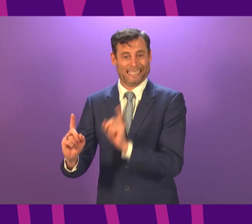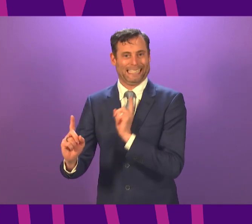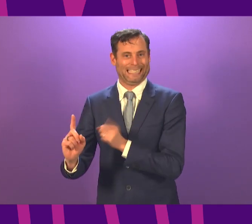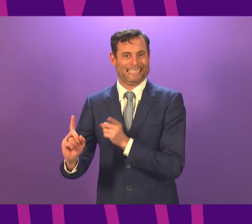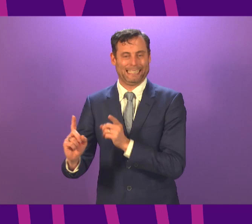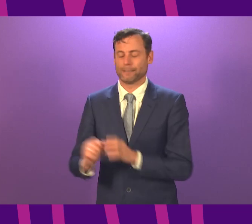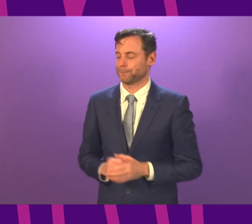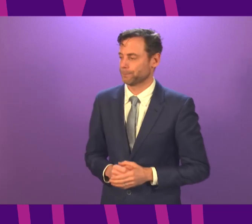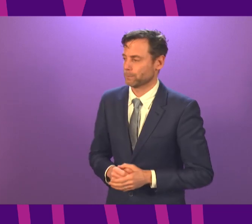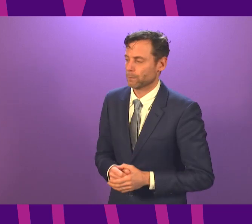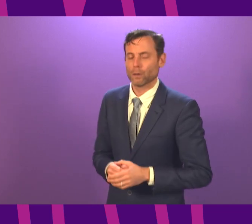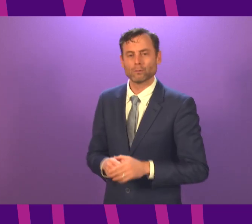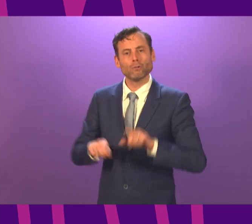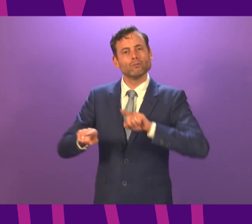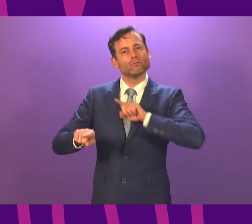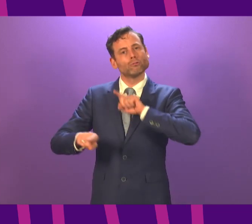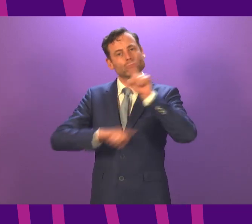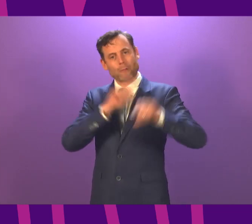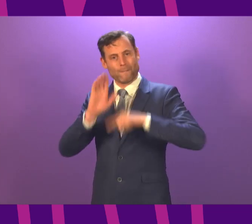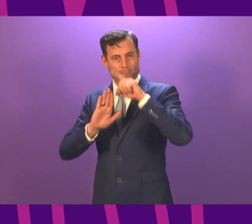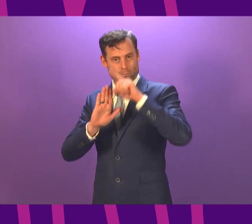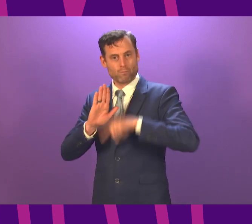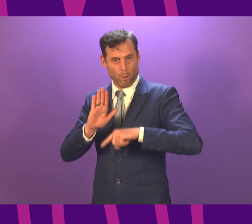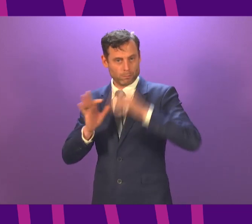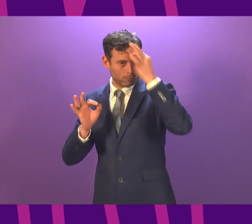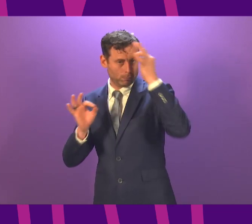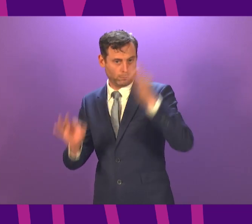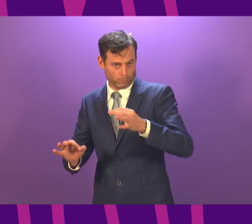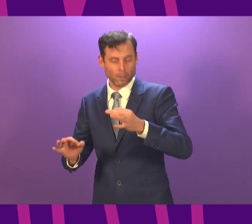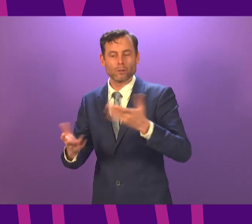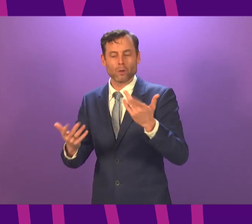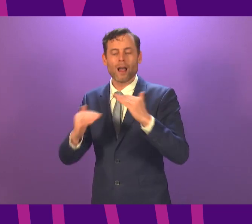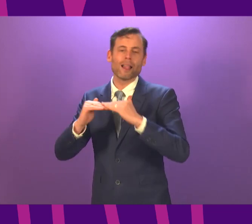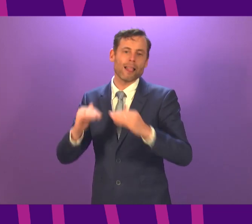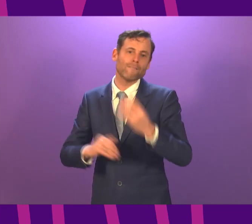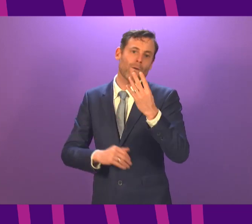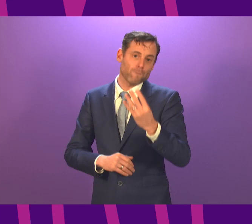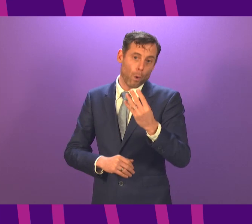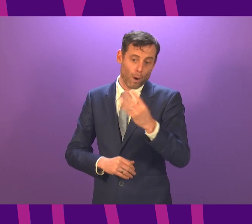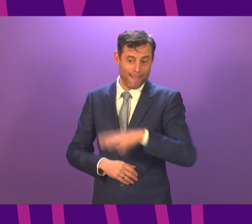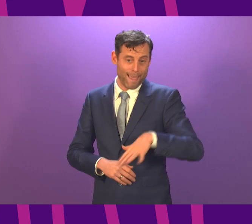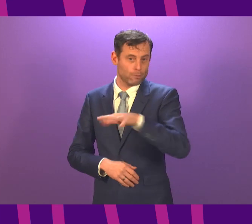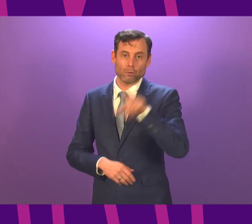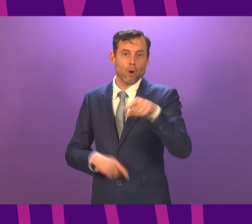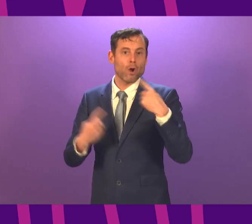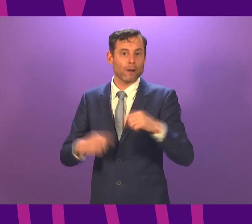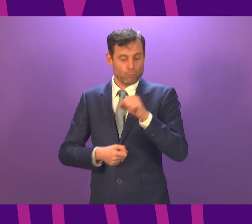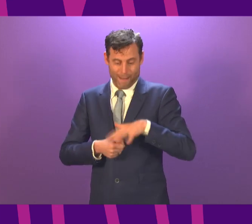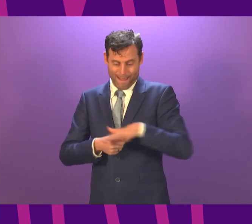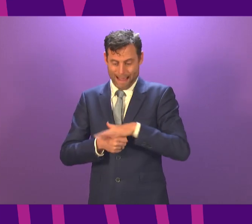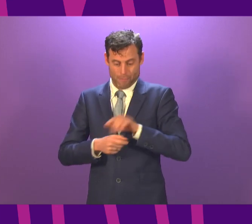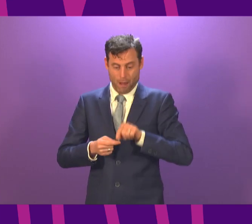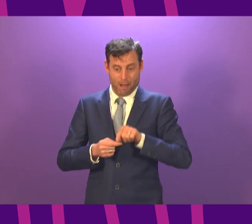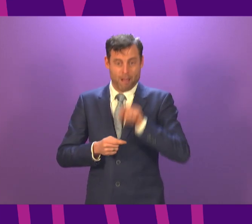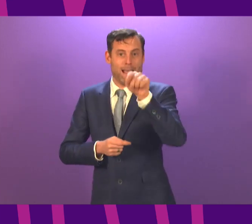Scotland. From tomorrow, if you live in a Level 4 area, as the majority of us do, you cannot leave home except for an essential